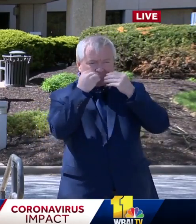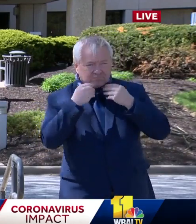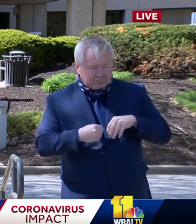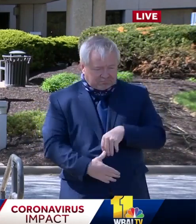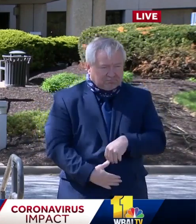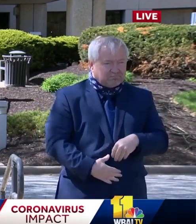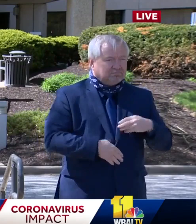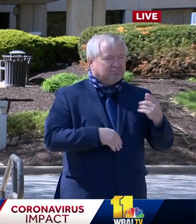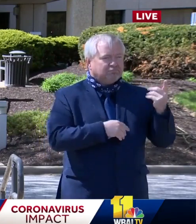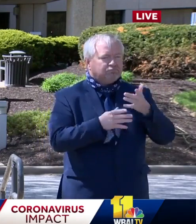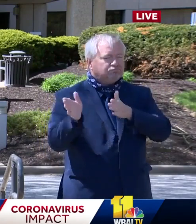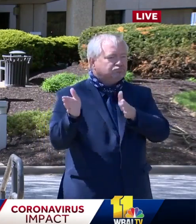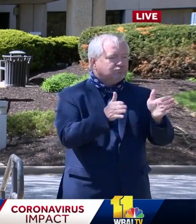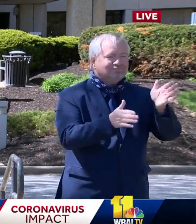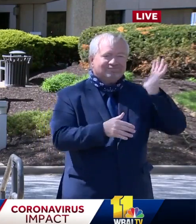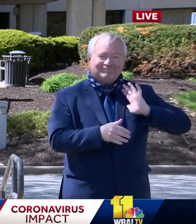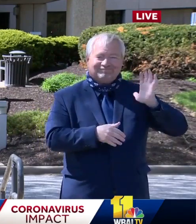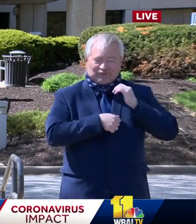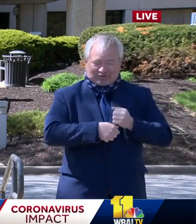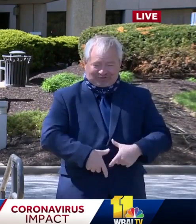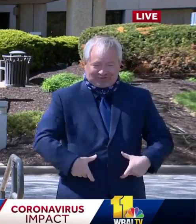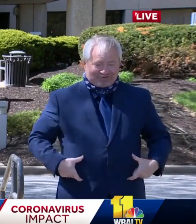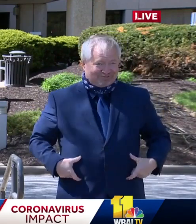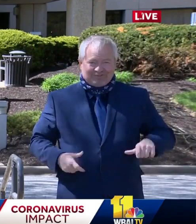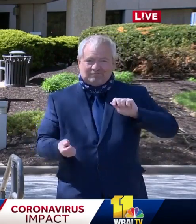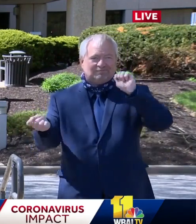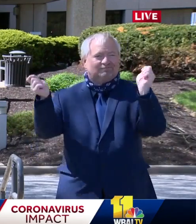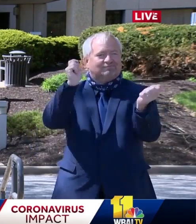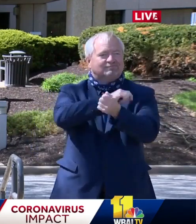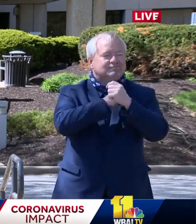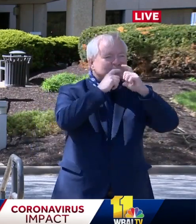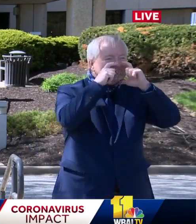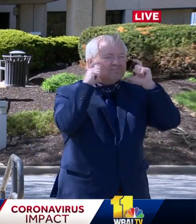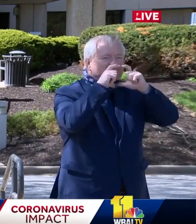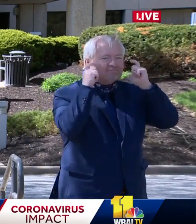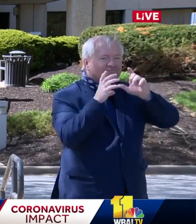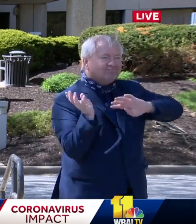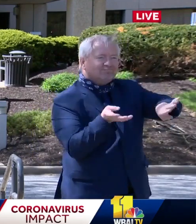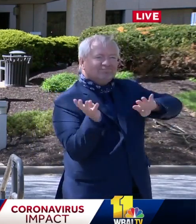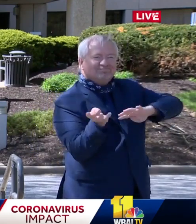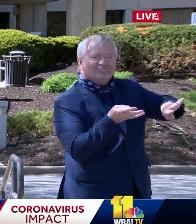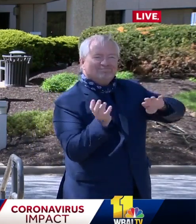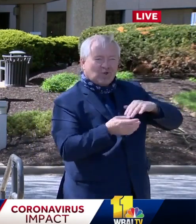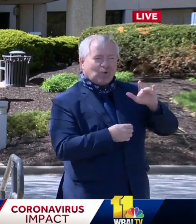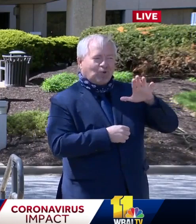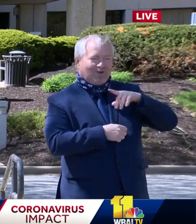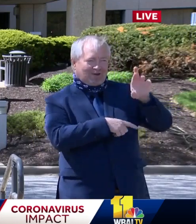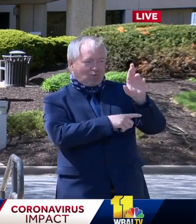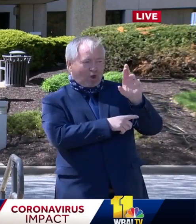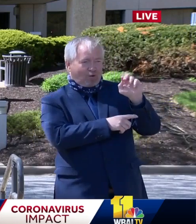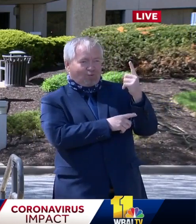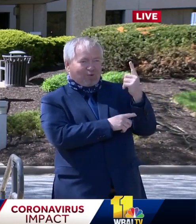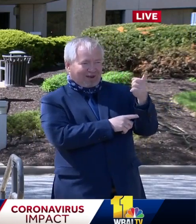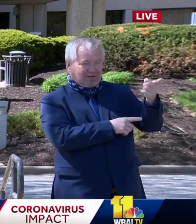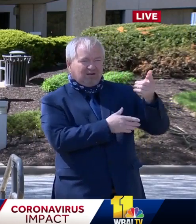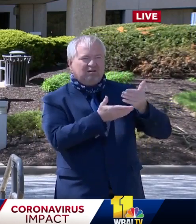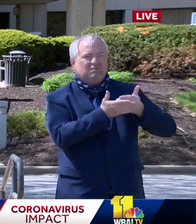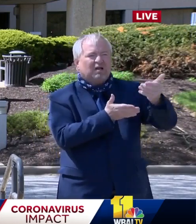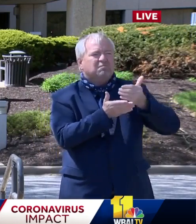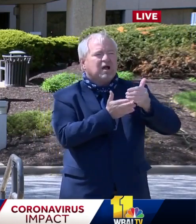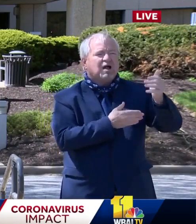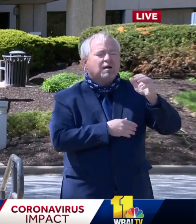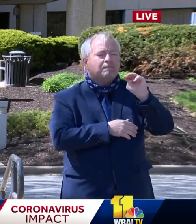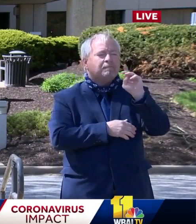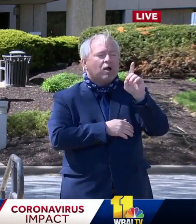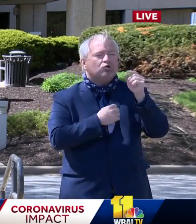And so they're available at Route One Apparel's website. And for every mask that anyone buys, they also then donate a mask